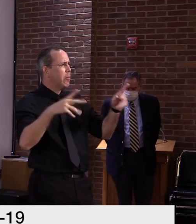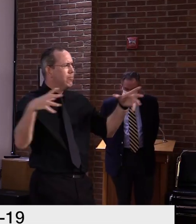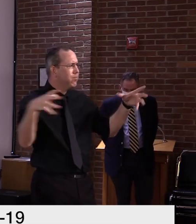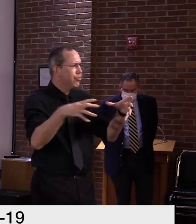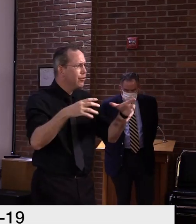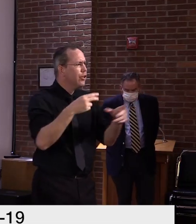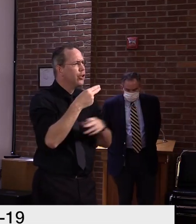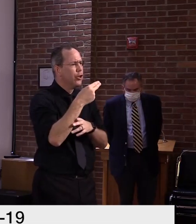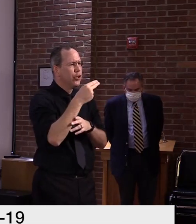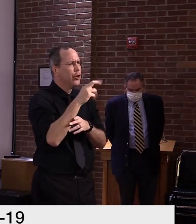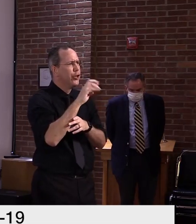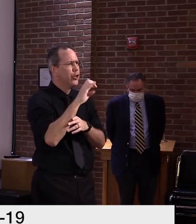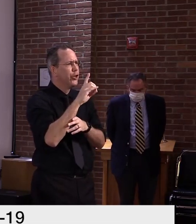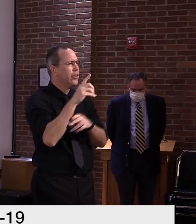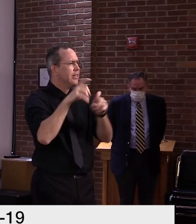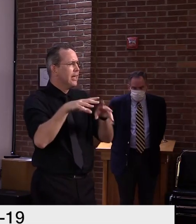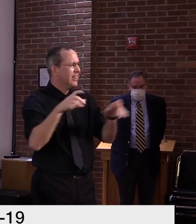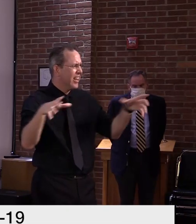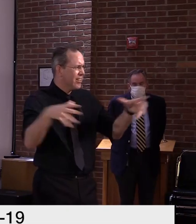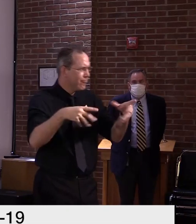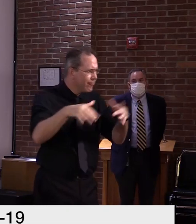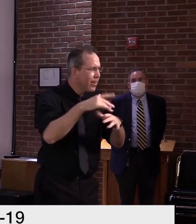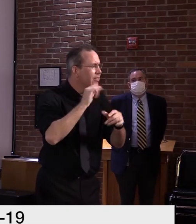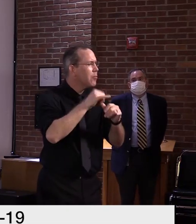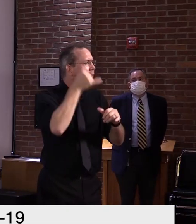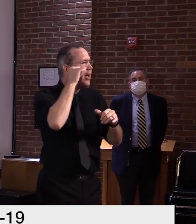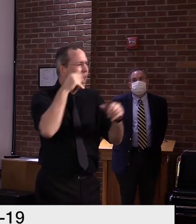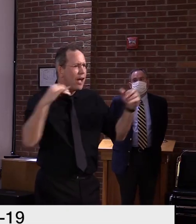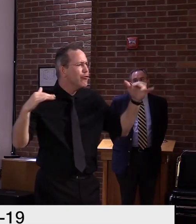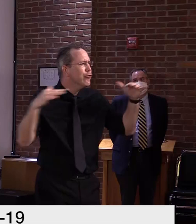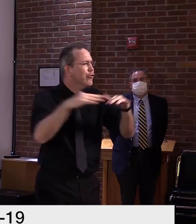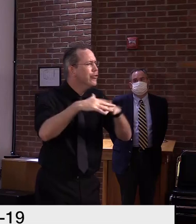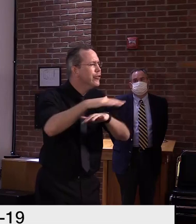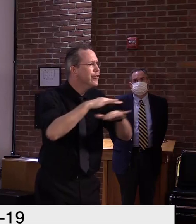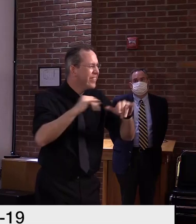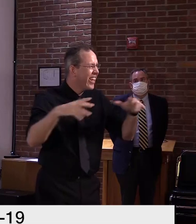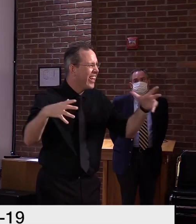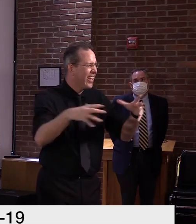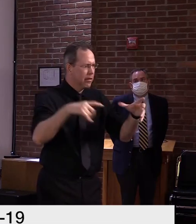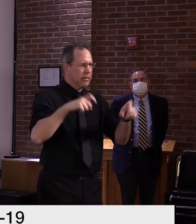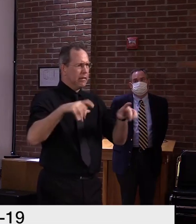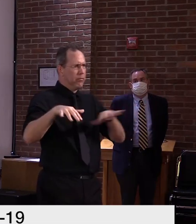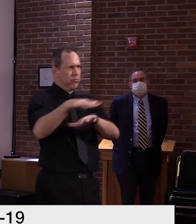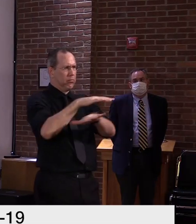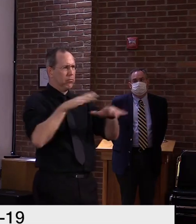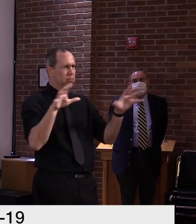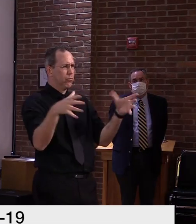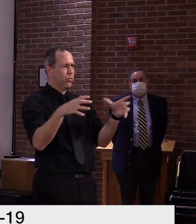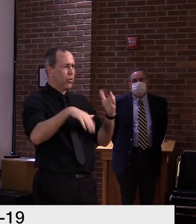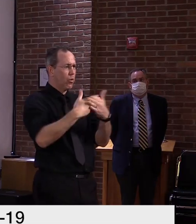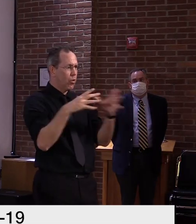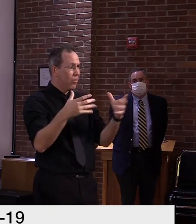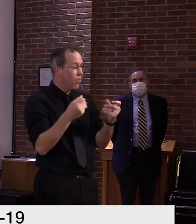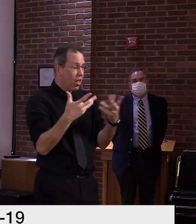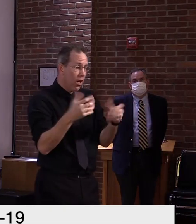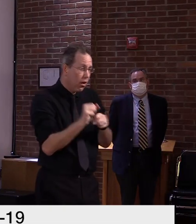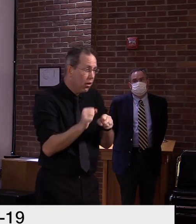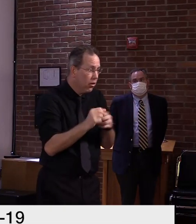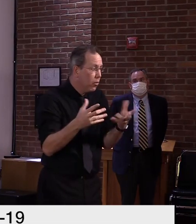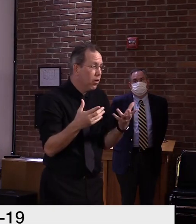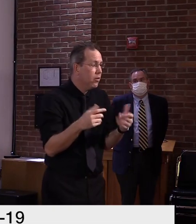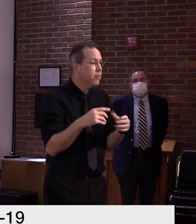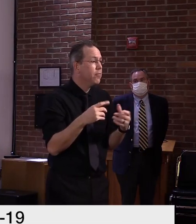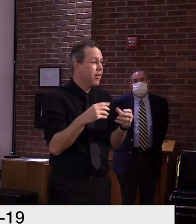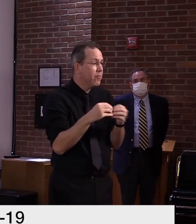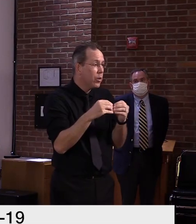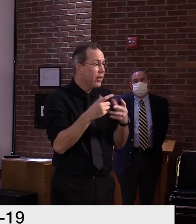having this virus or even getting ill with this virus because we know that the majority of them have never seen the virus, uh,